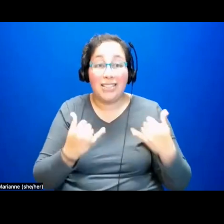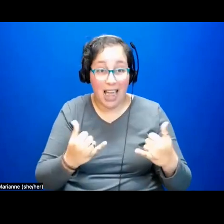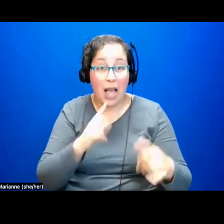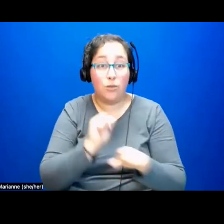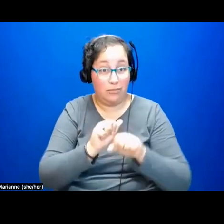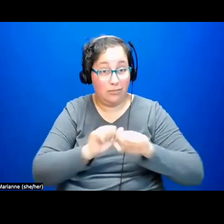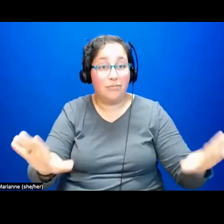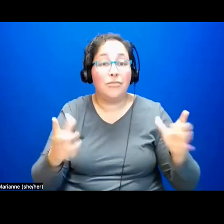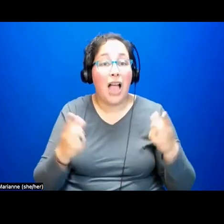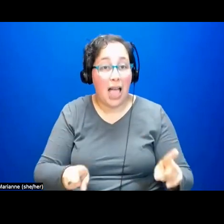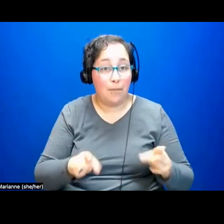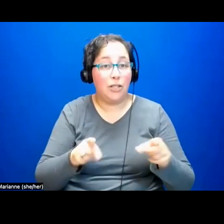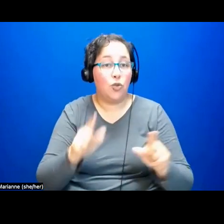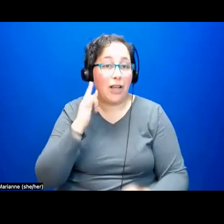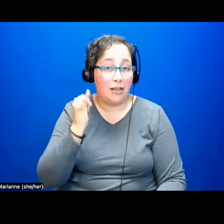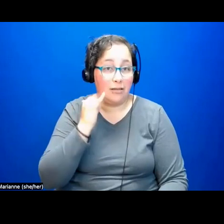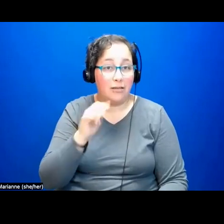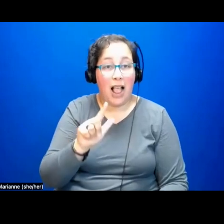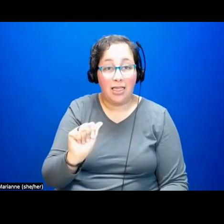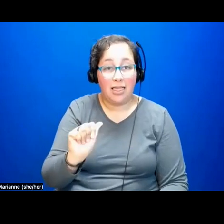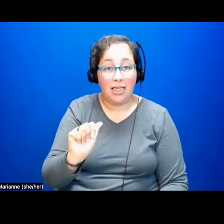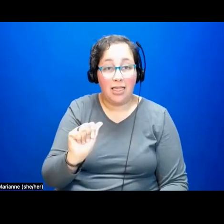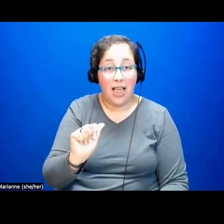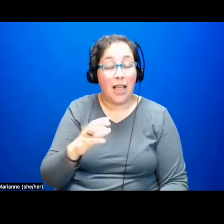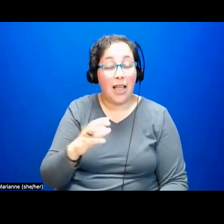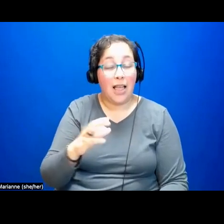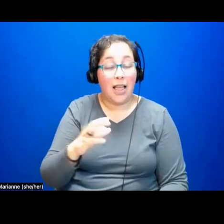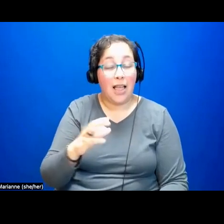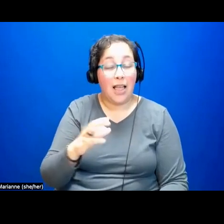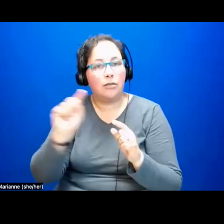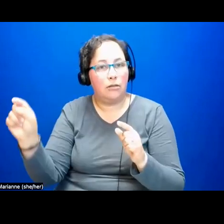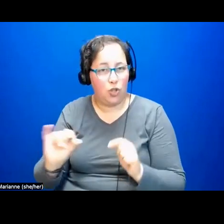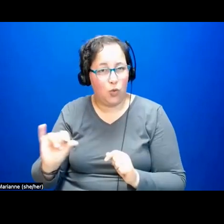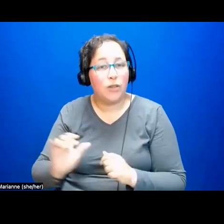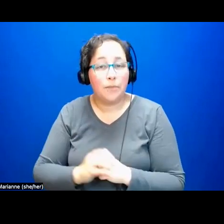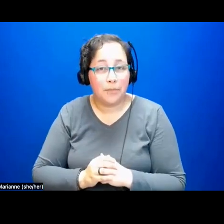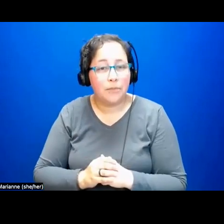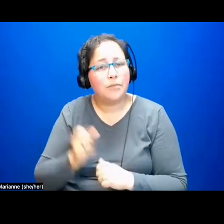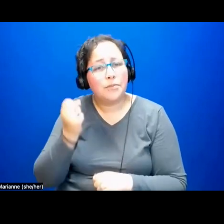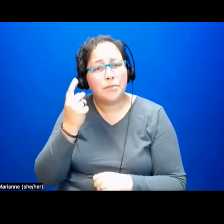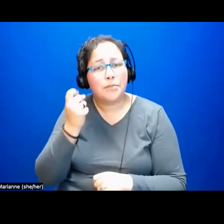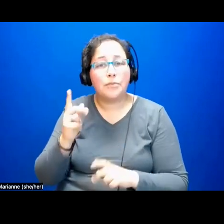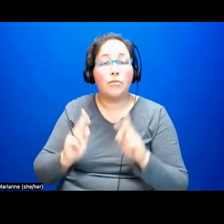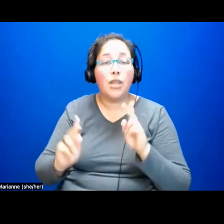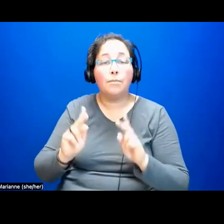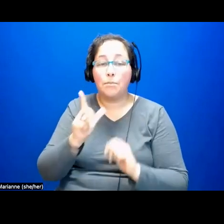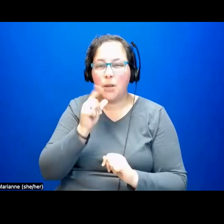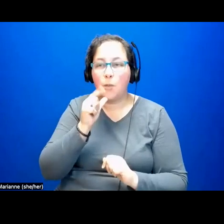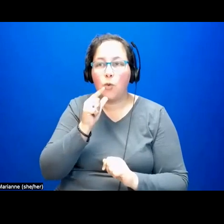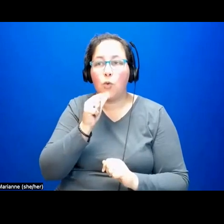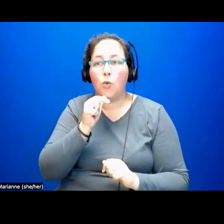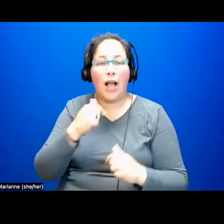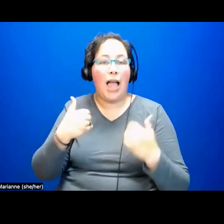many other liberal US cities, especially on those who stand outside of property